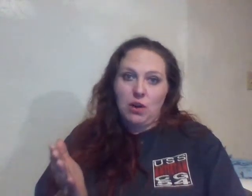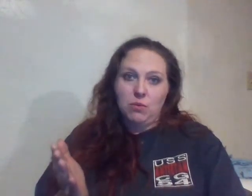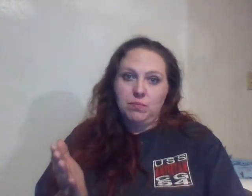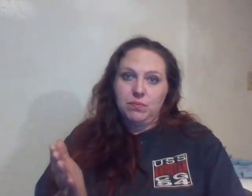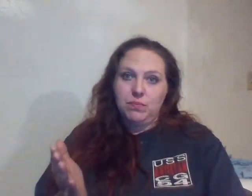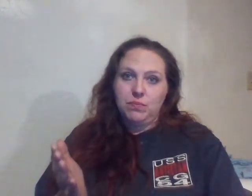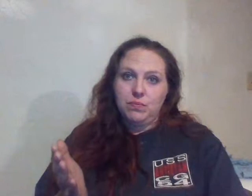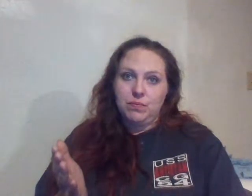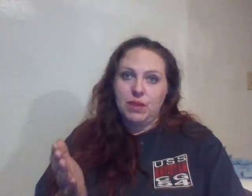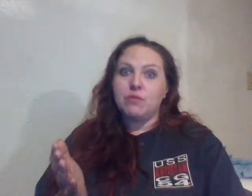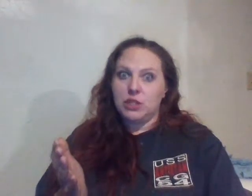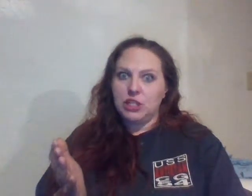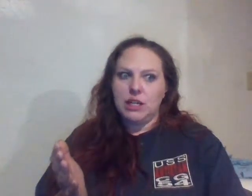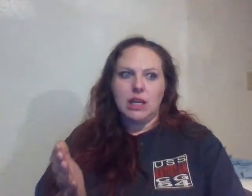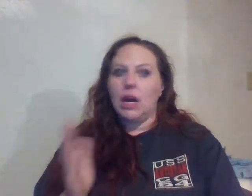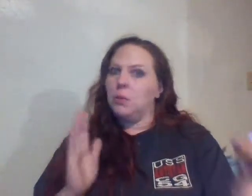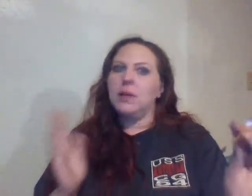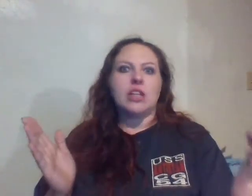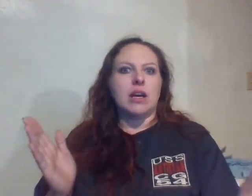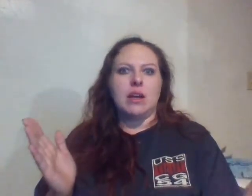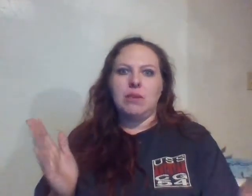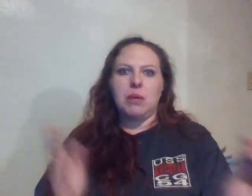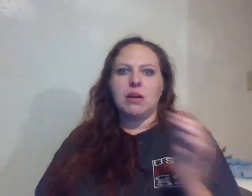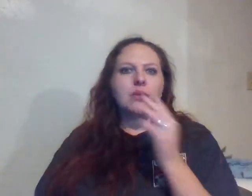go. Unfortunately, I wish I could give you better news.